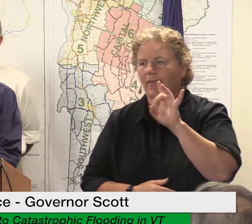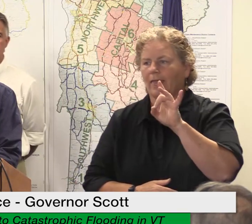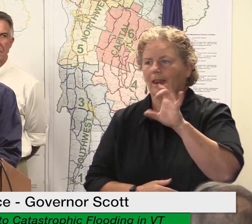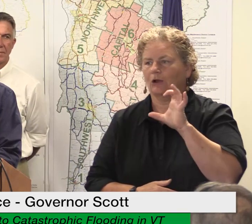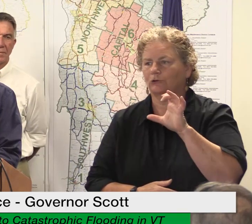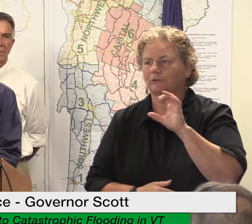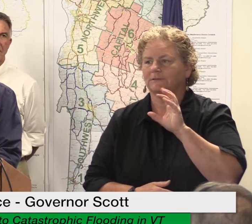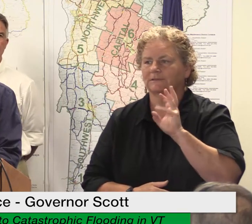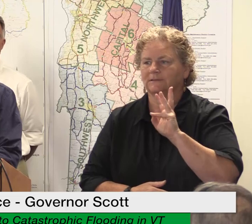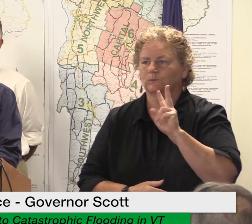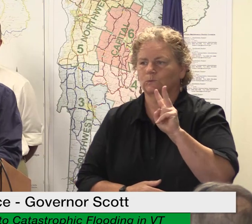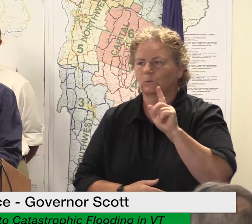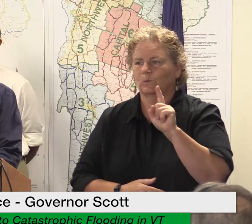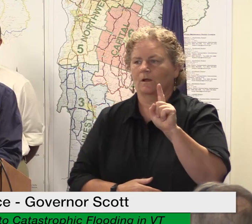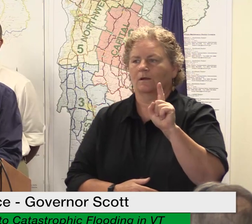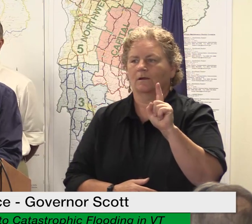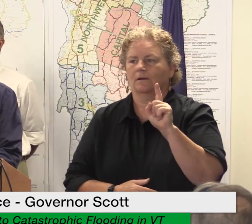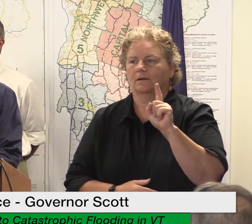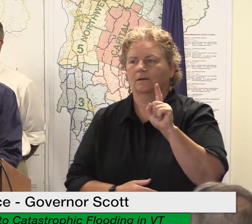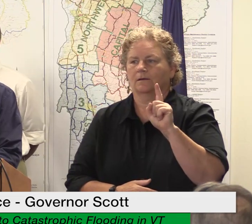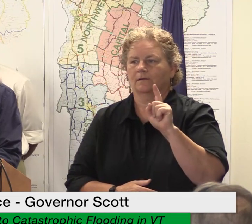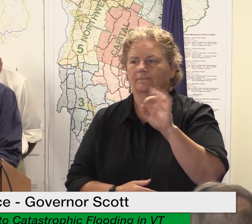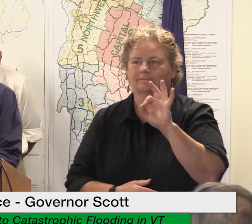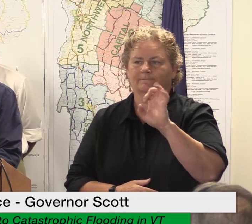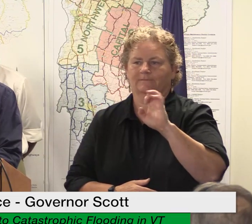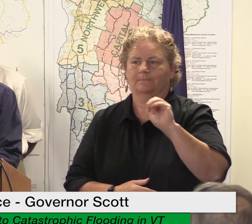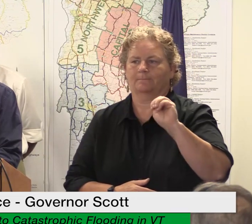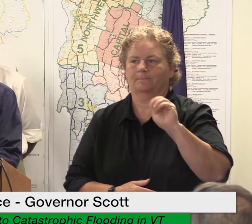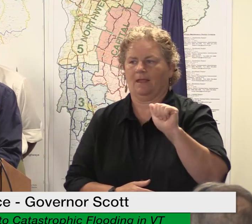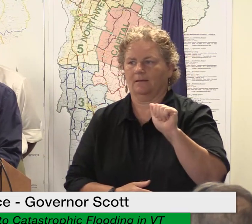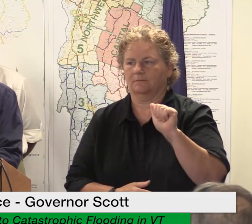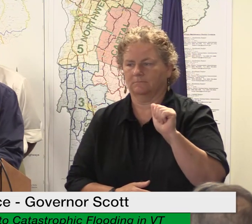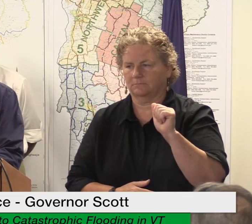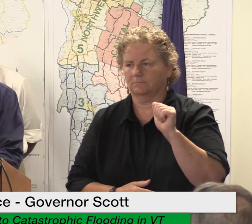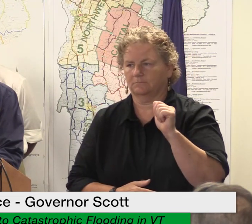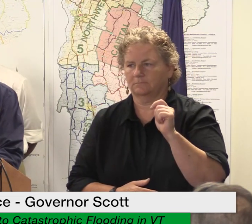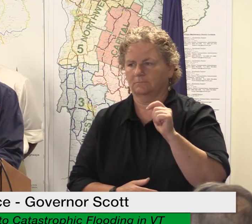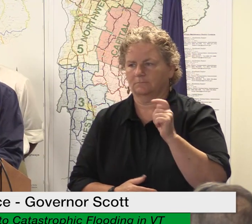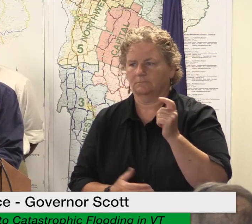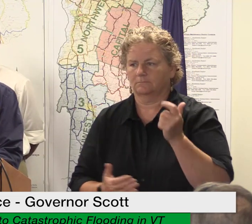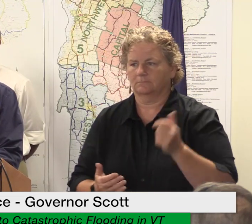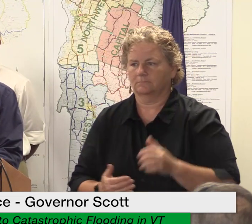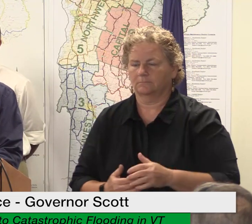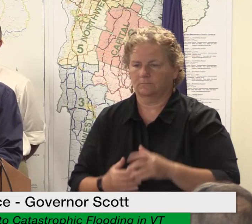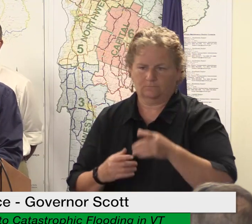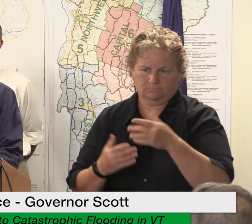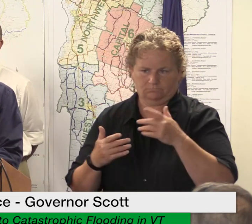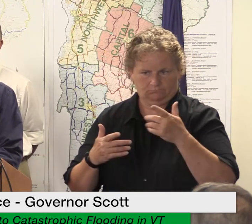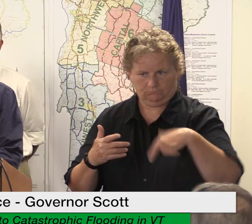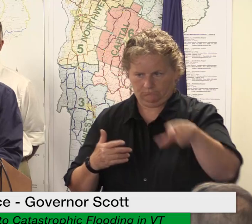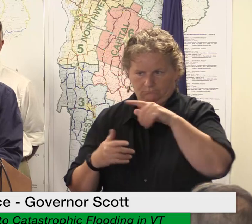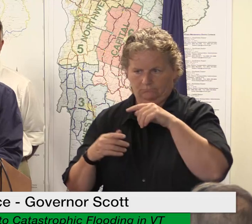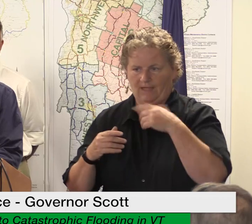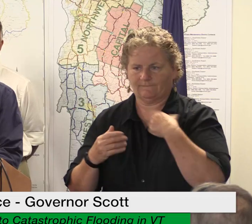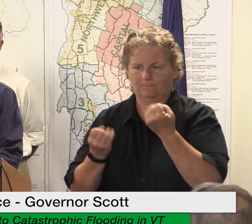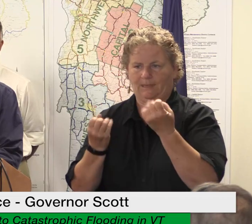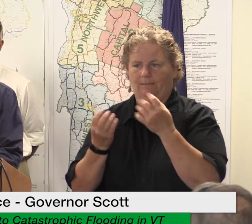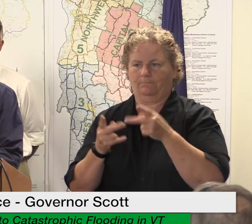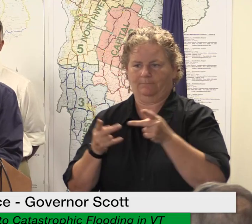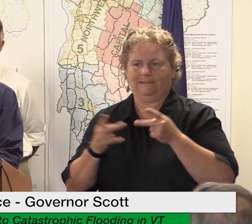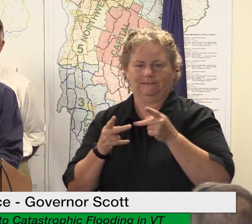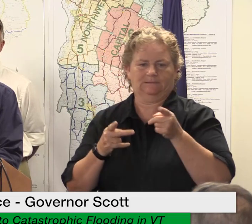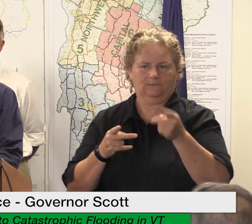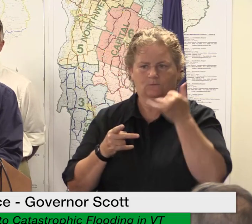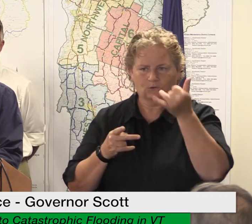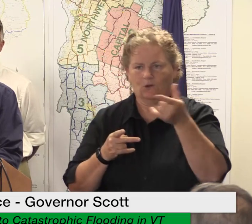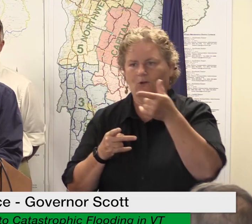-621-fema they are open from 7 a.m to 11 p.m daily they also have a caption telephone